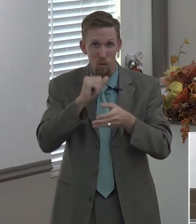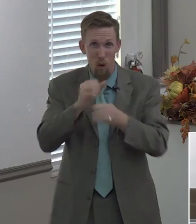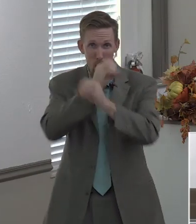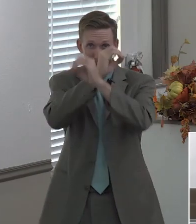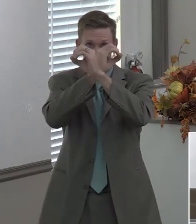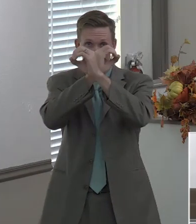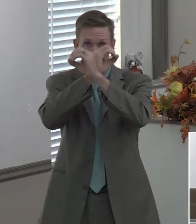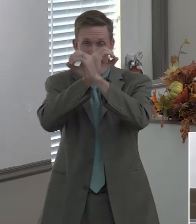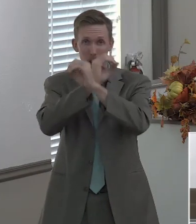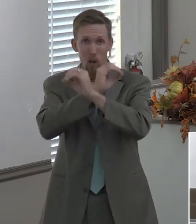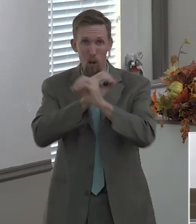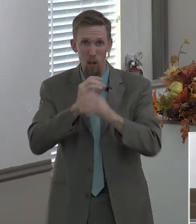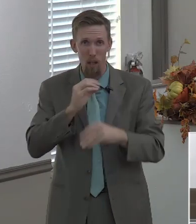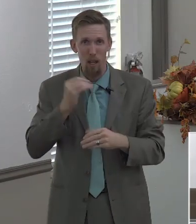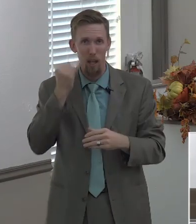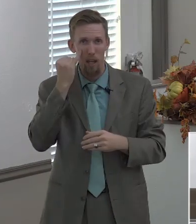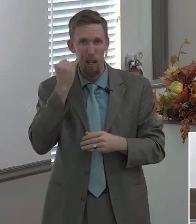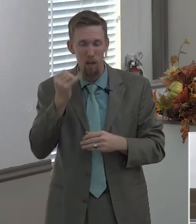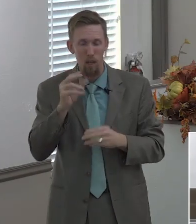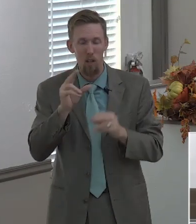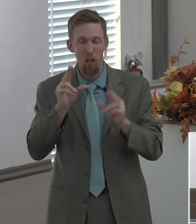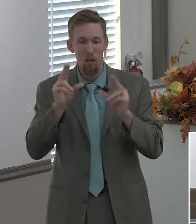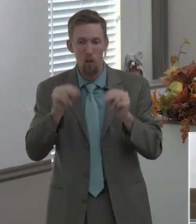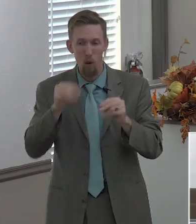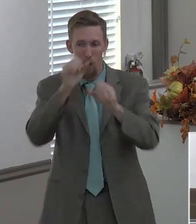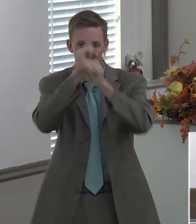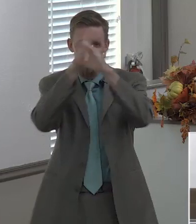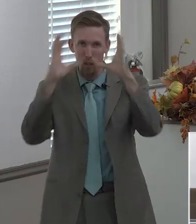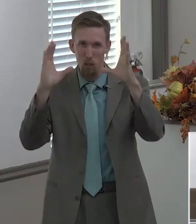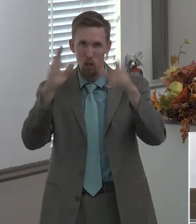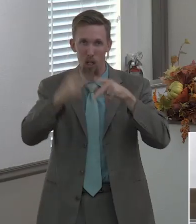notice the people perish